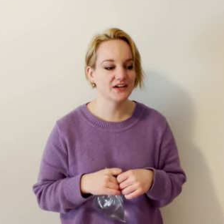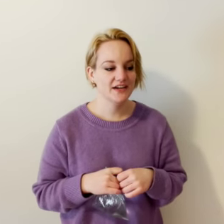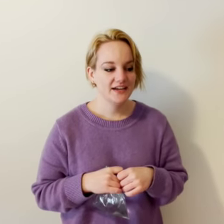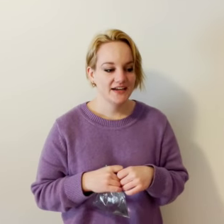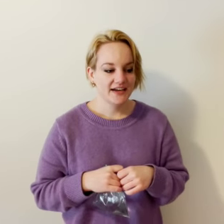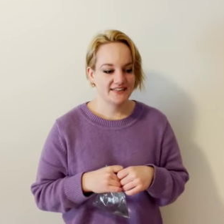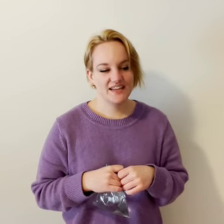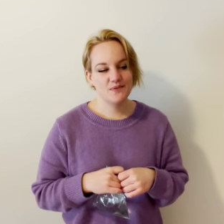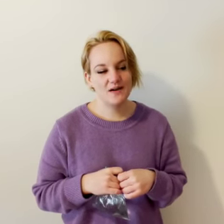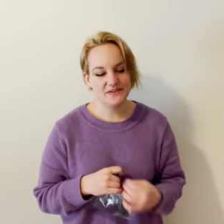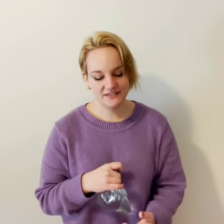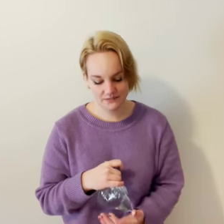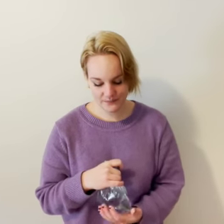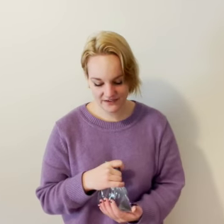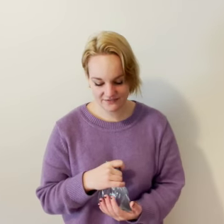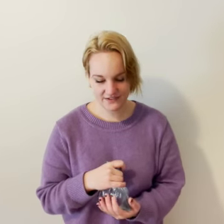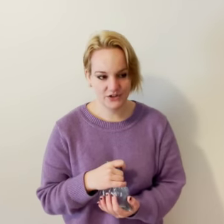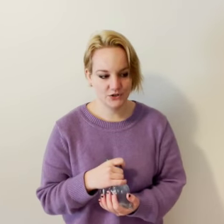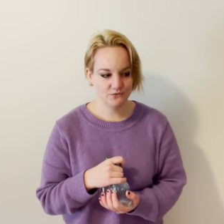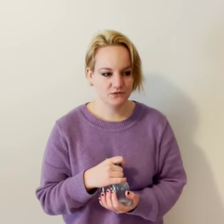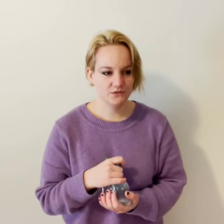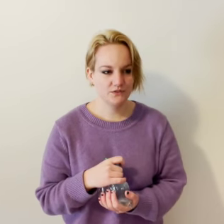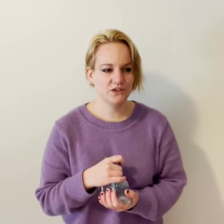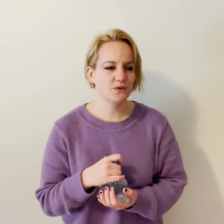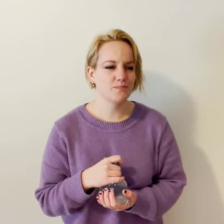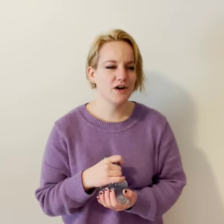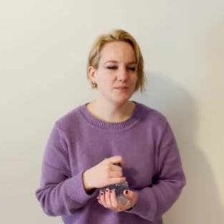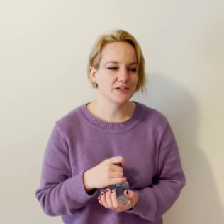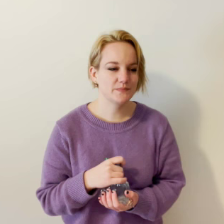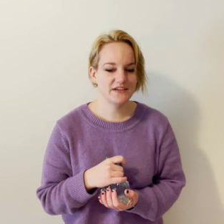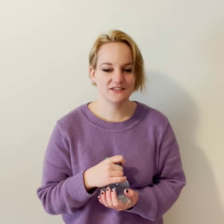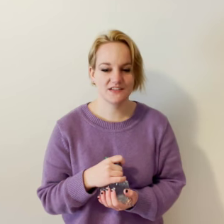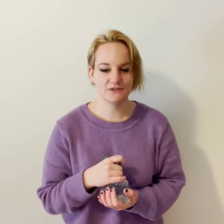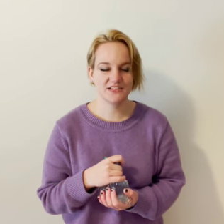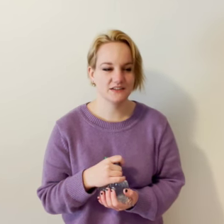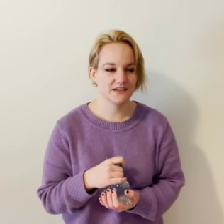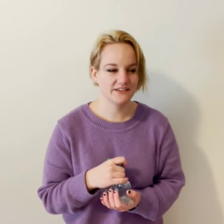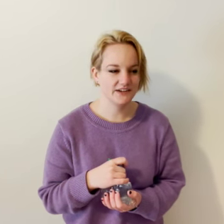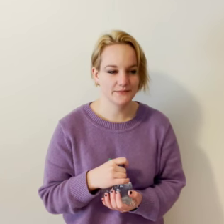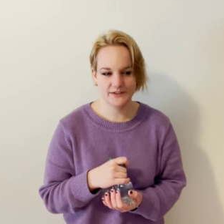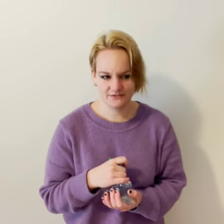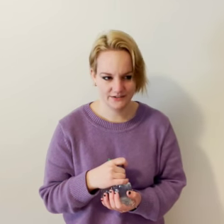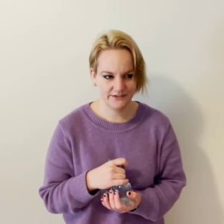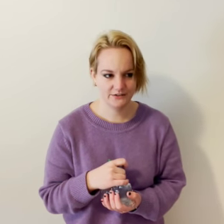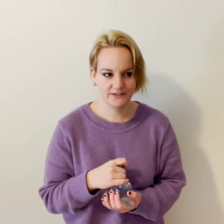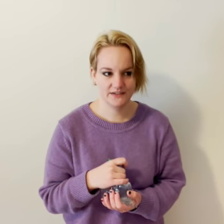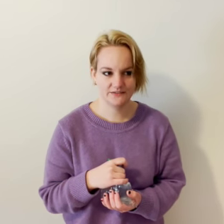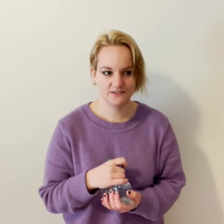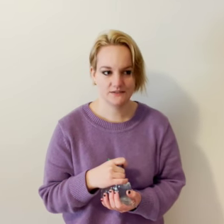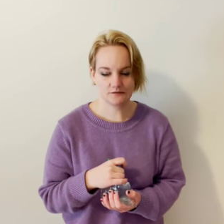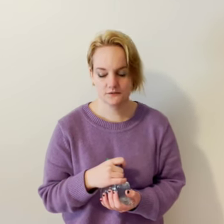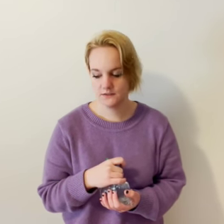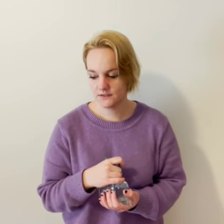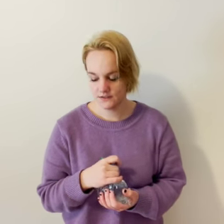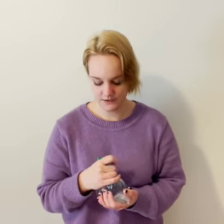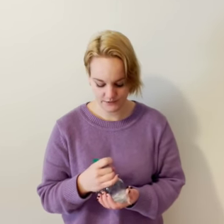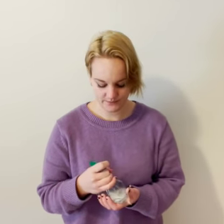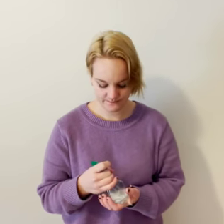and they had puppies but I figured you don't want a puppy because that would take a lot of time and effort and you would have to um